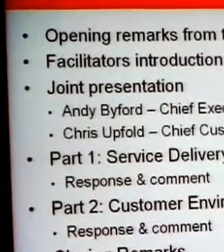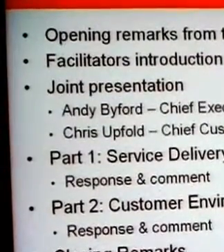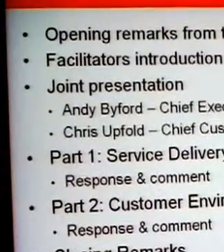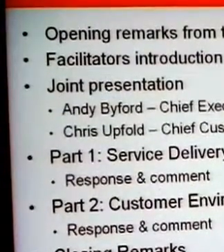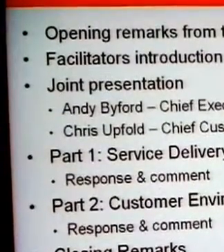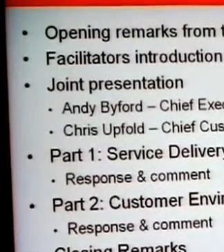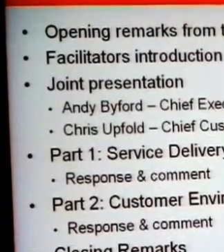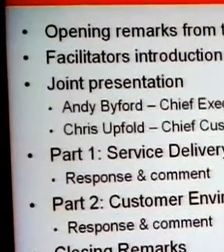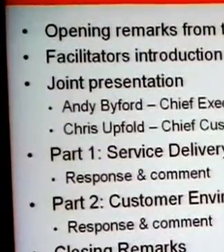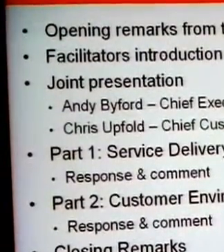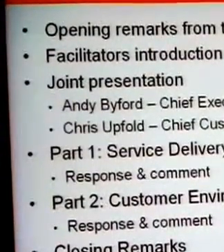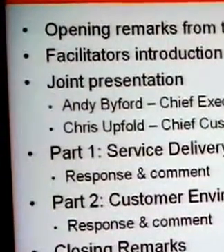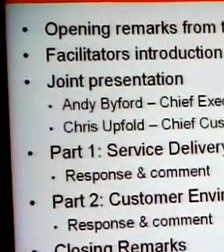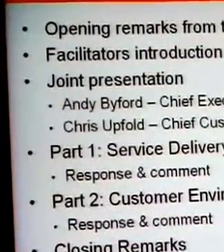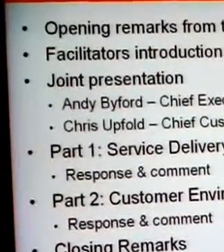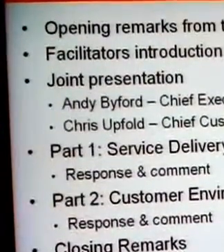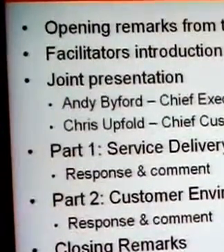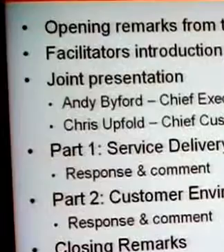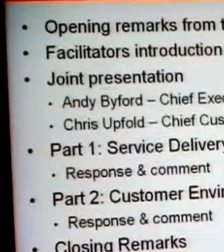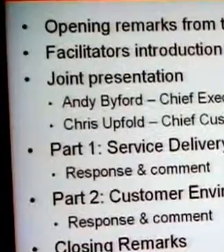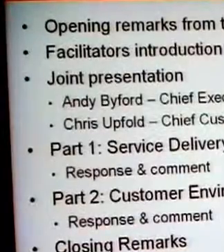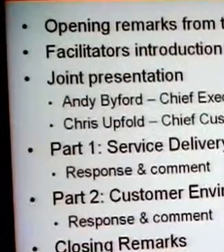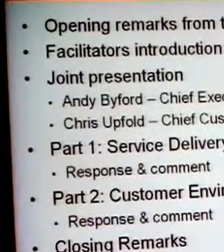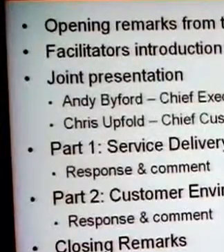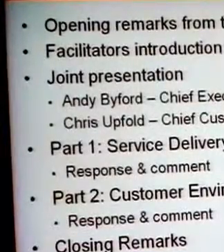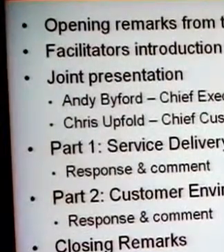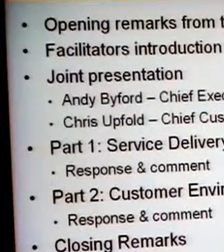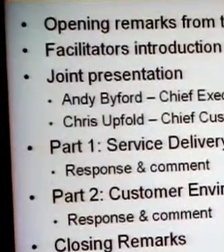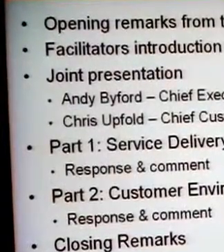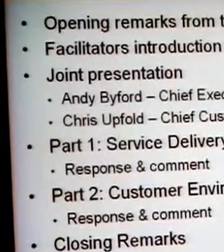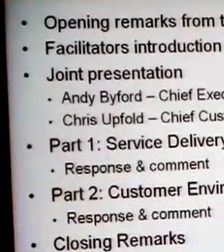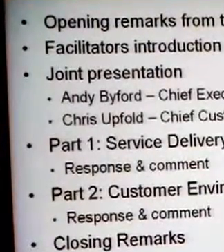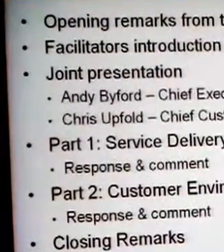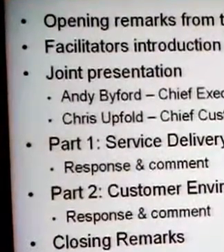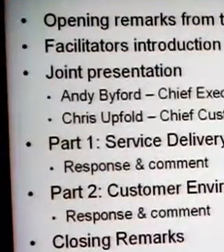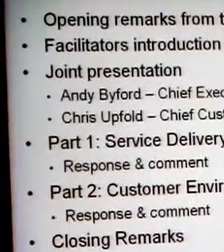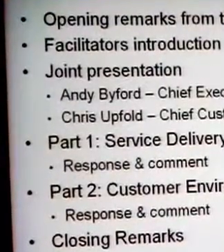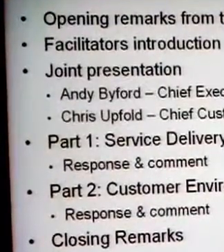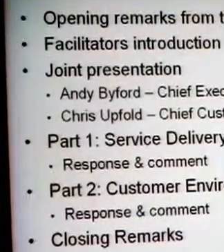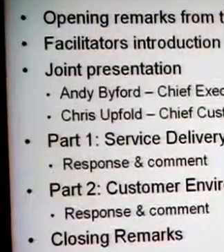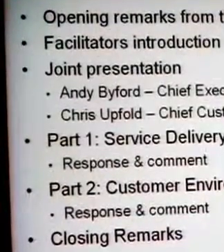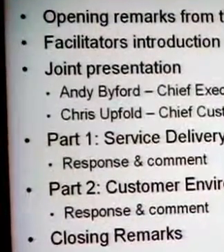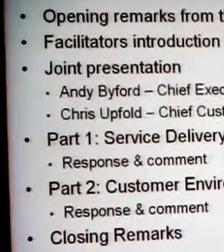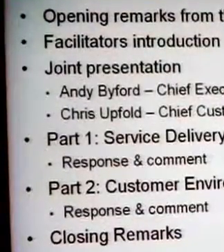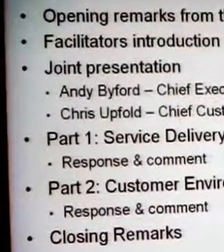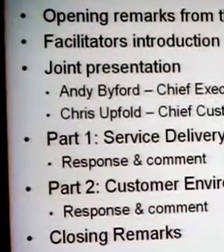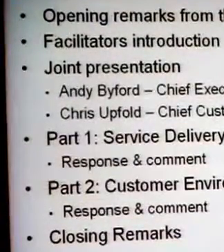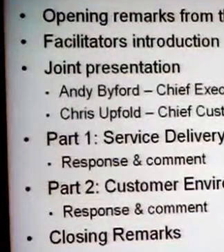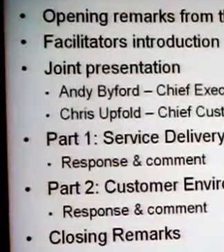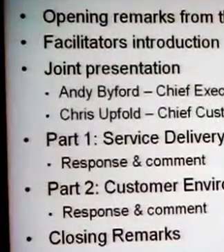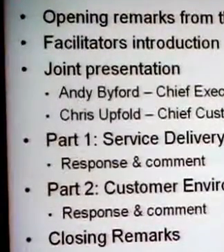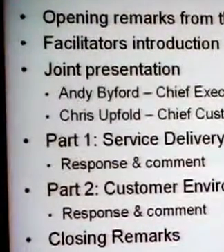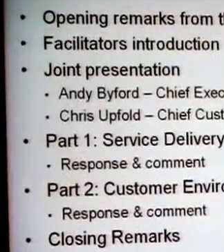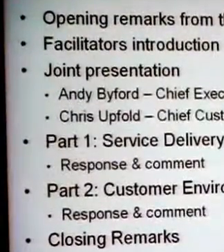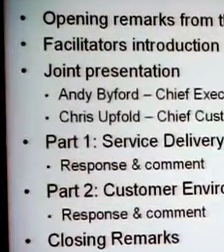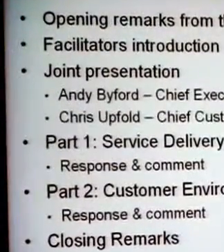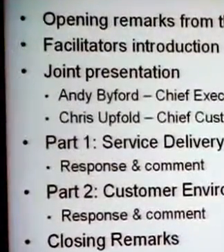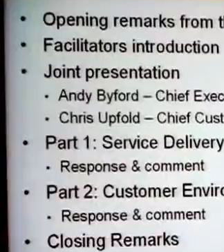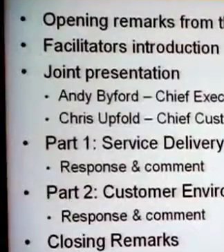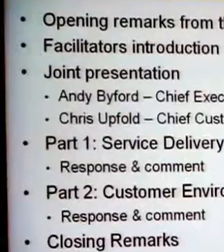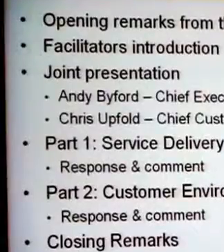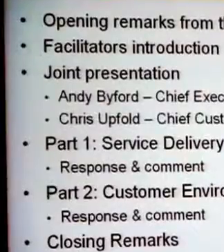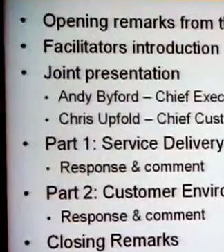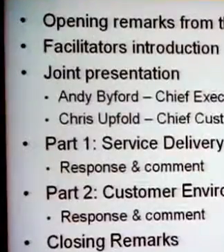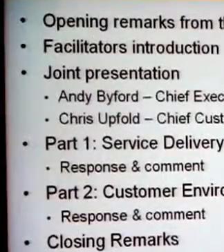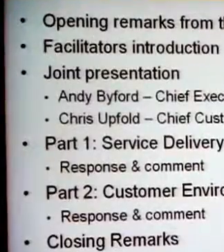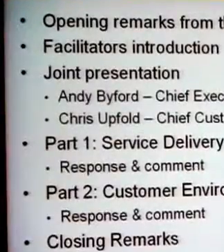people a chance to line up at the mics, or if you need a mic brought to you, we'll bring one to you. And I'll go into more detail about the process we'll use in a